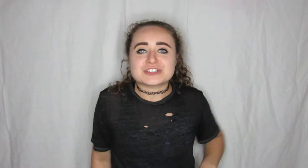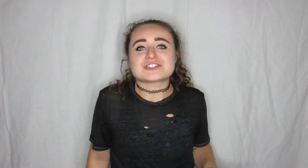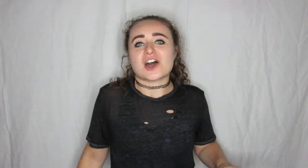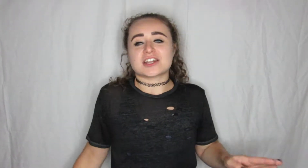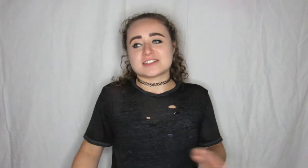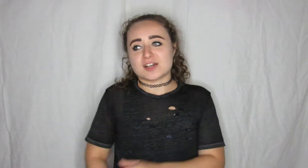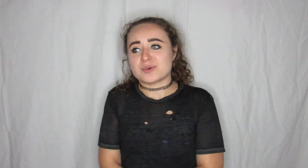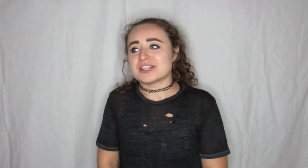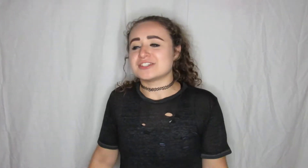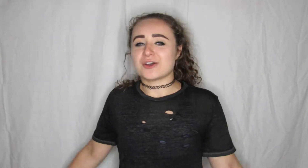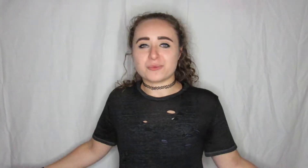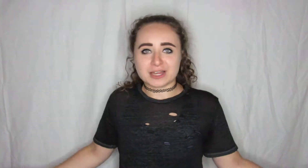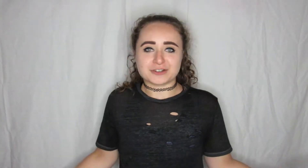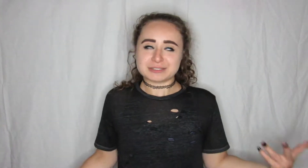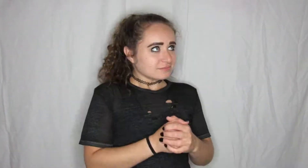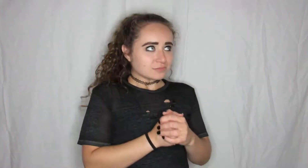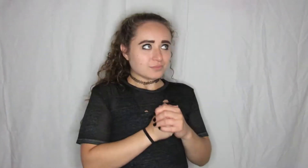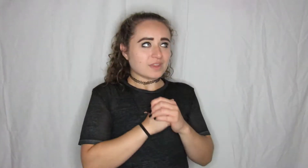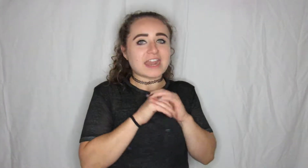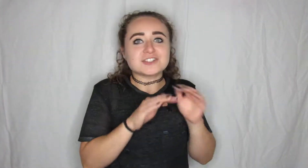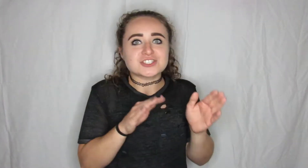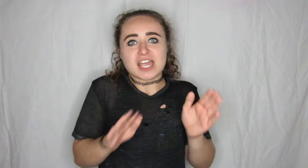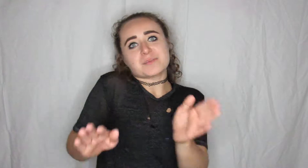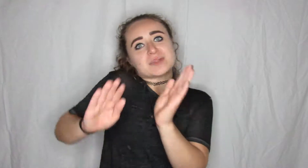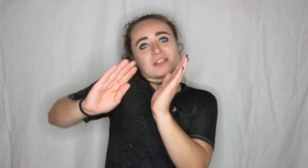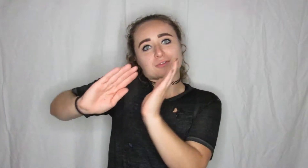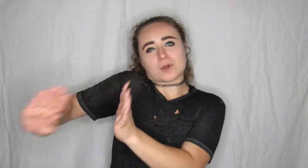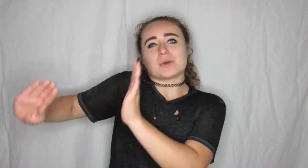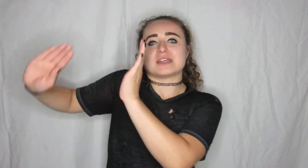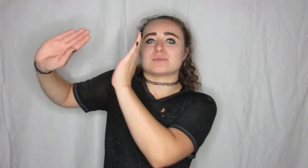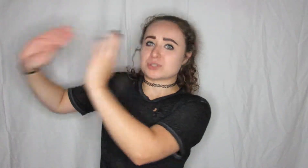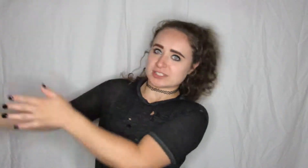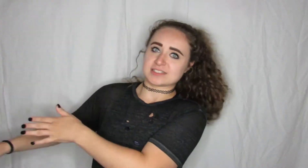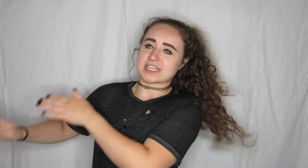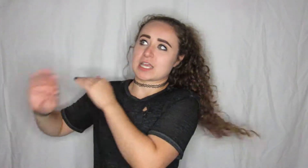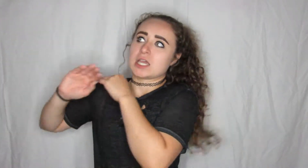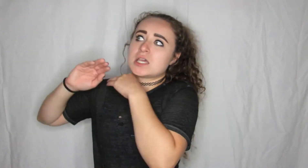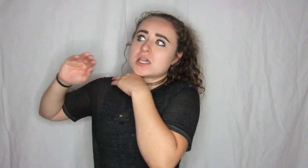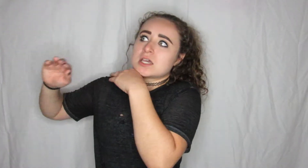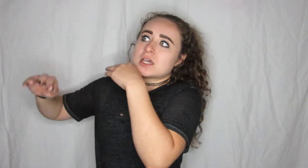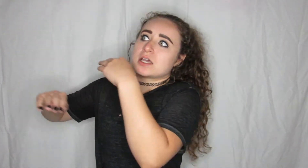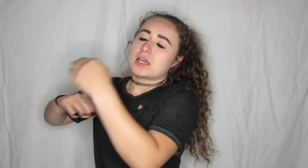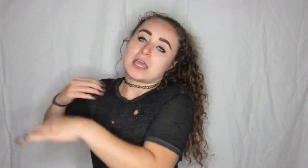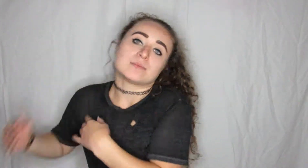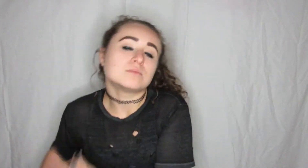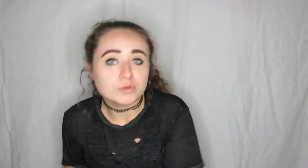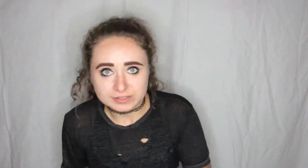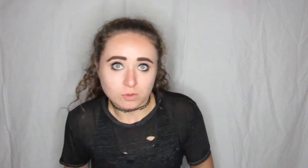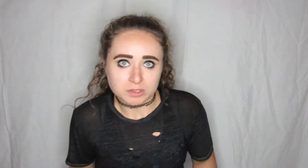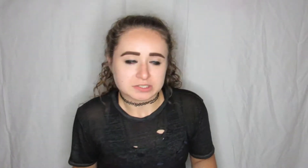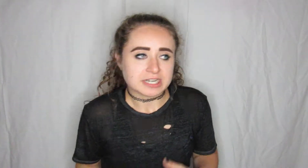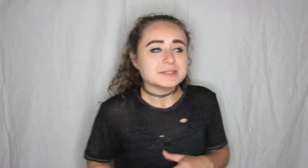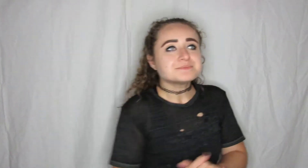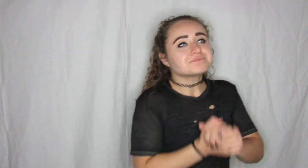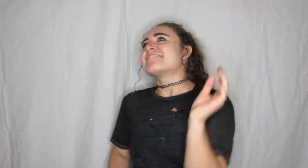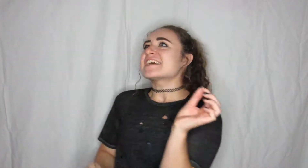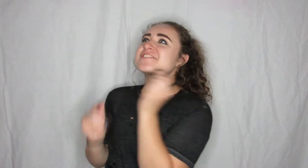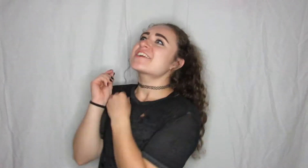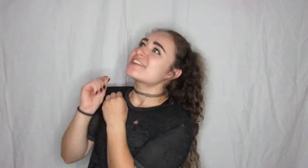first talking to someone you know whatever and just kept like growing and persisting and moving forward right fast forward a